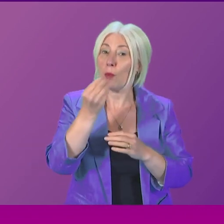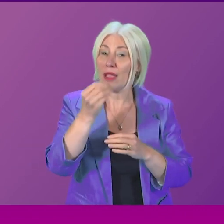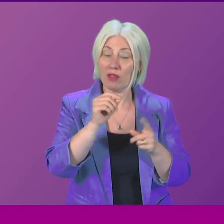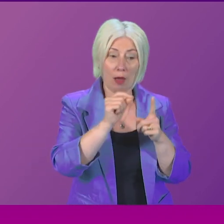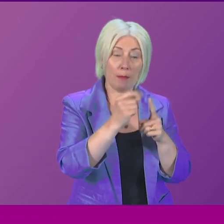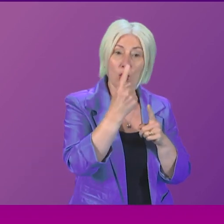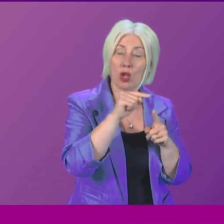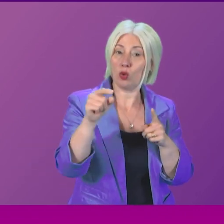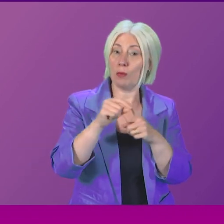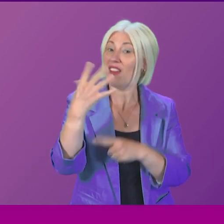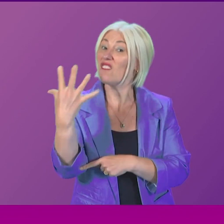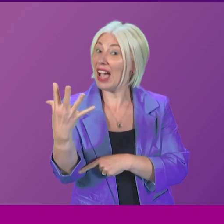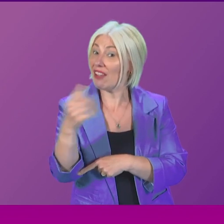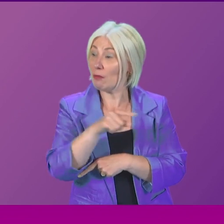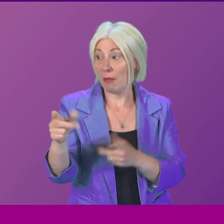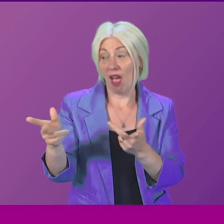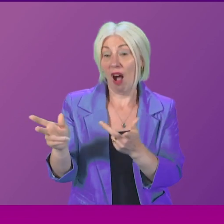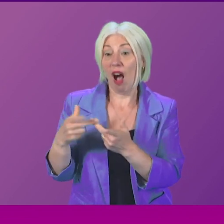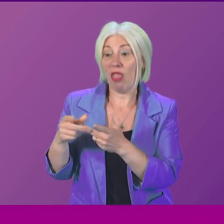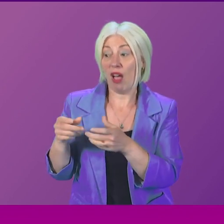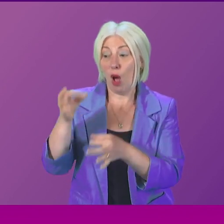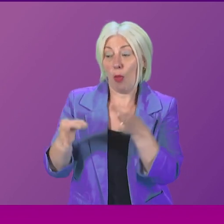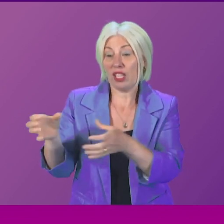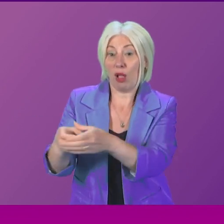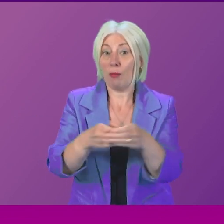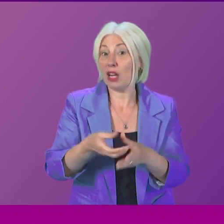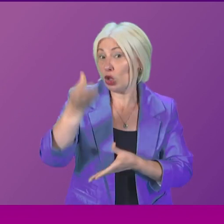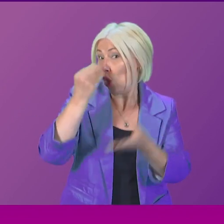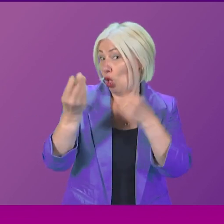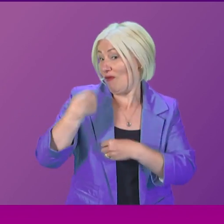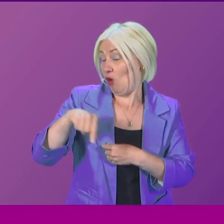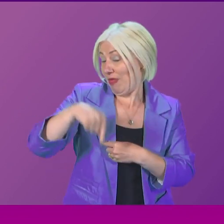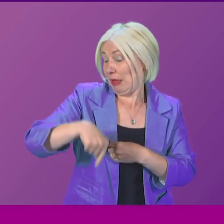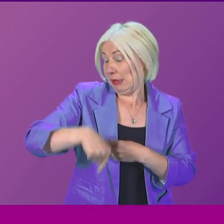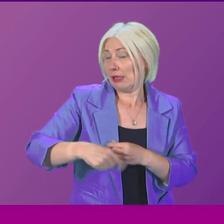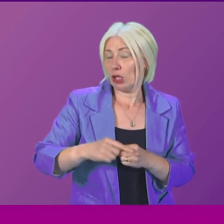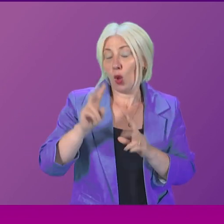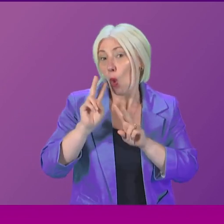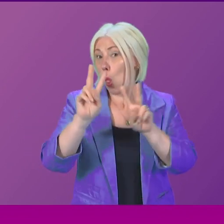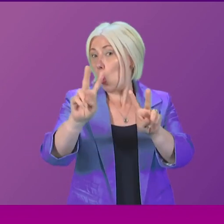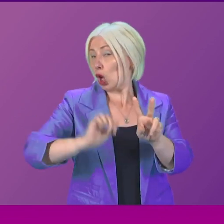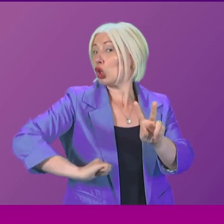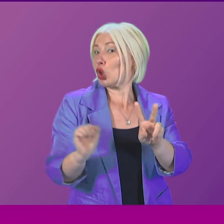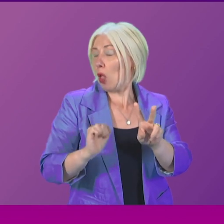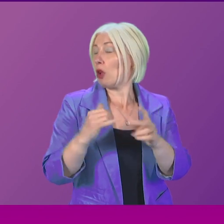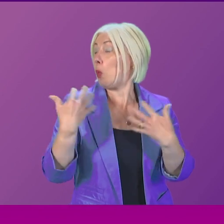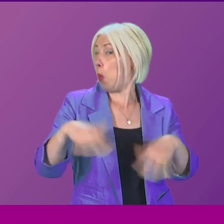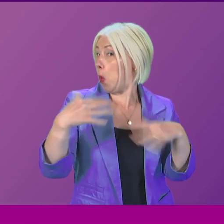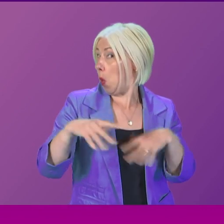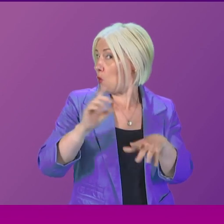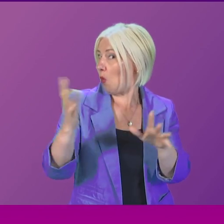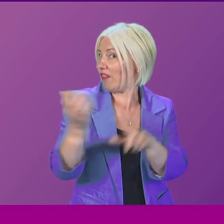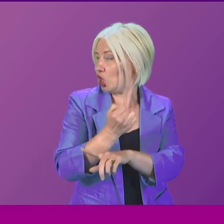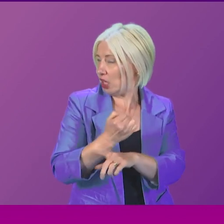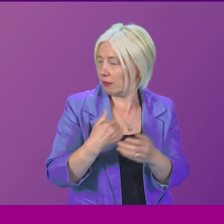P5. Maybe a lesson for other political parties right across the UK to look towards Scotland to see what we have done.